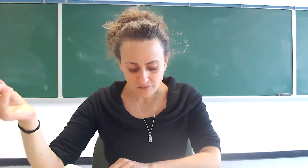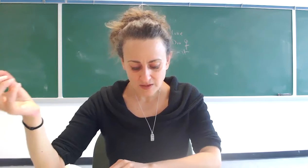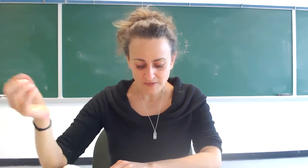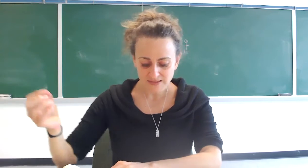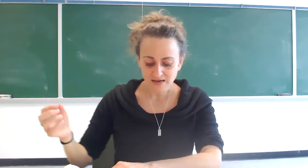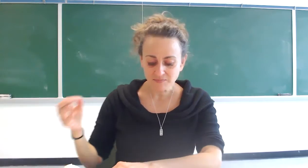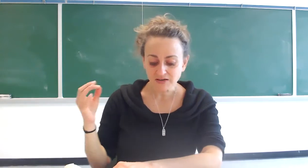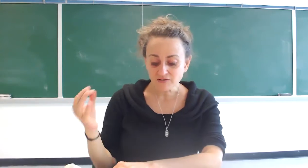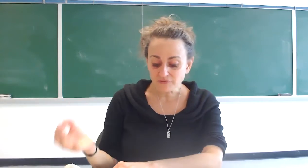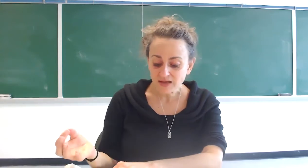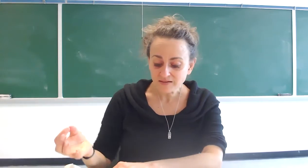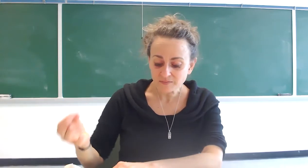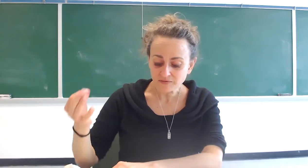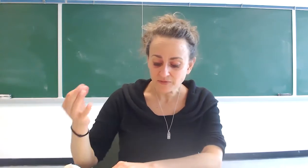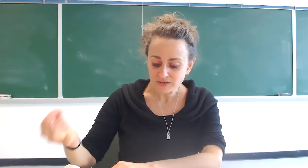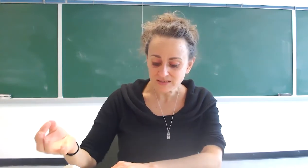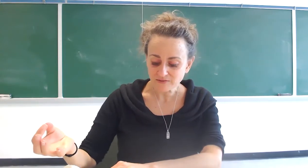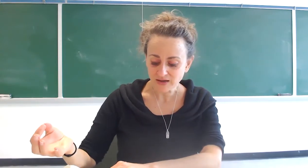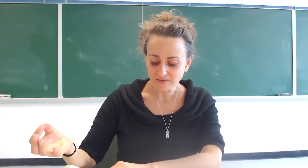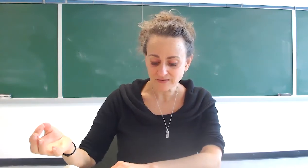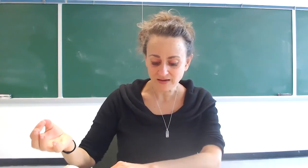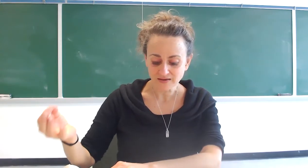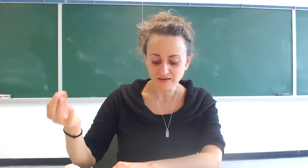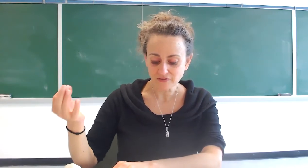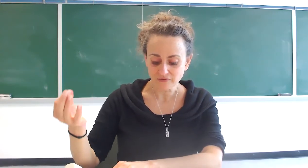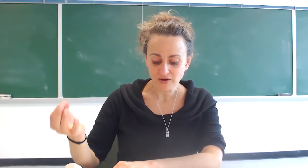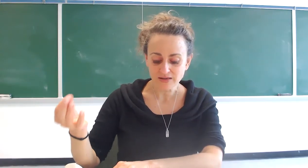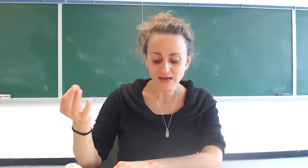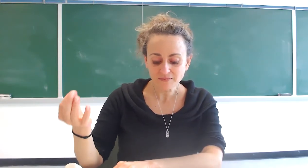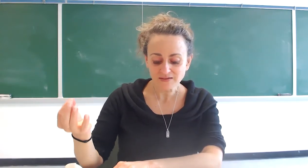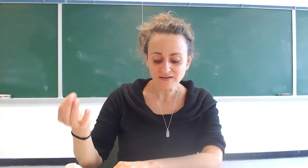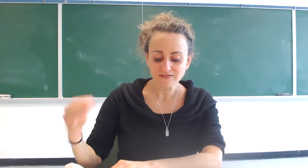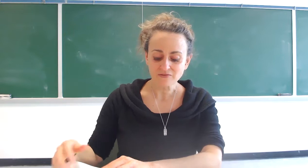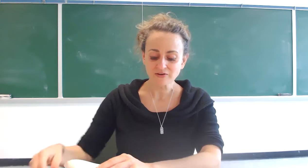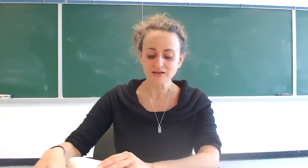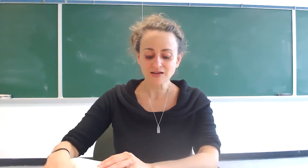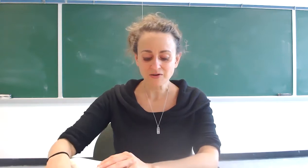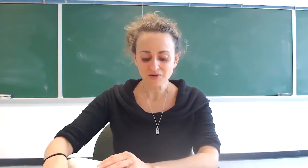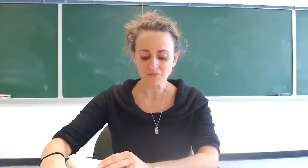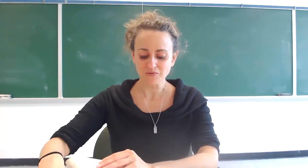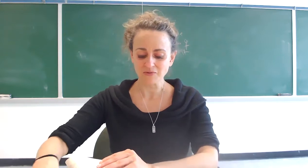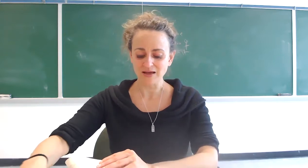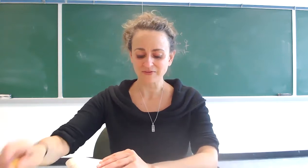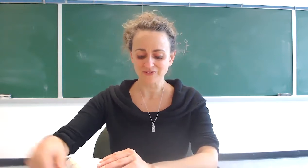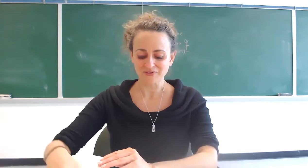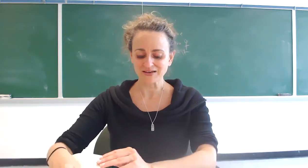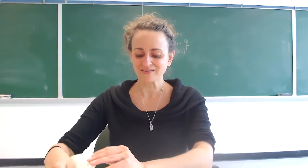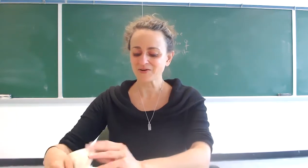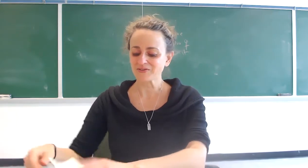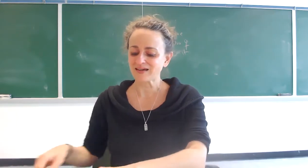become a sign but in a face before signifying as a sign it is the very emptiness of an irrecuperable absence okay let's talk about that